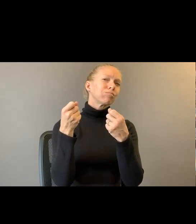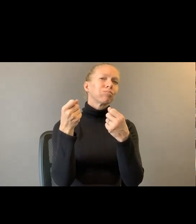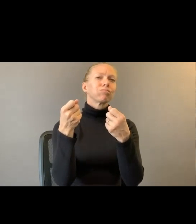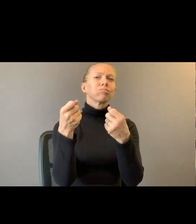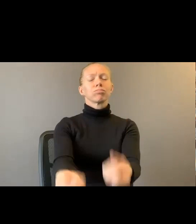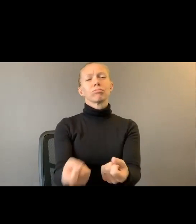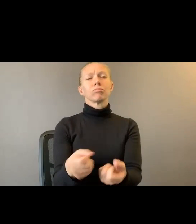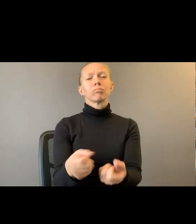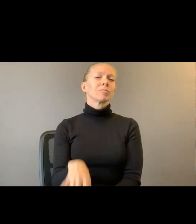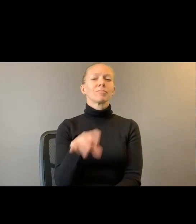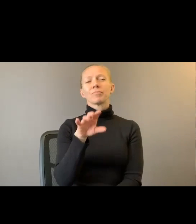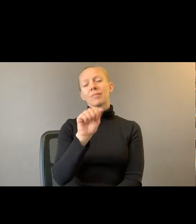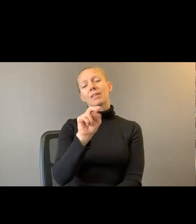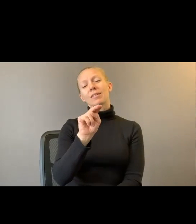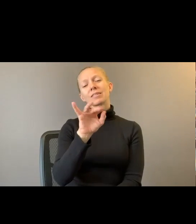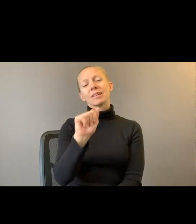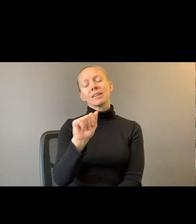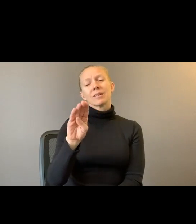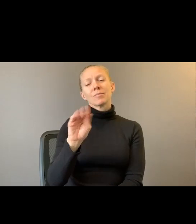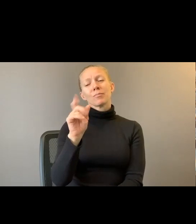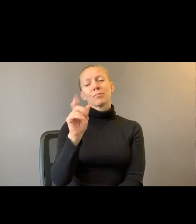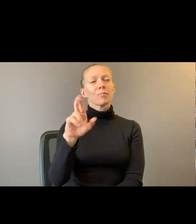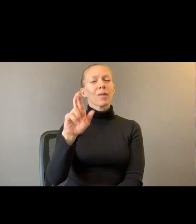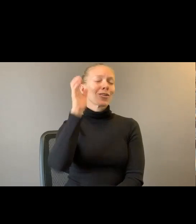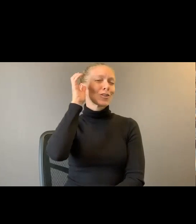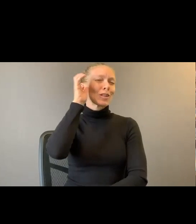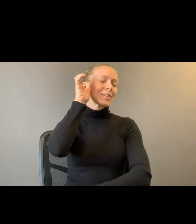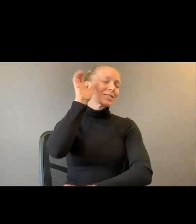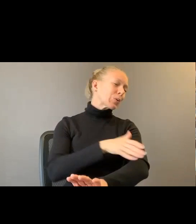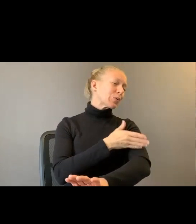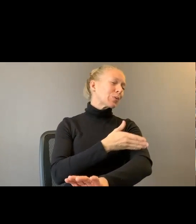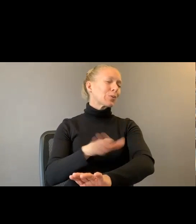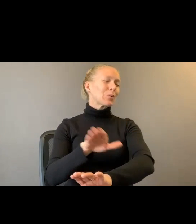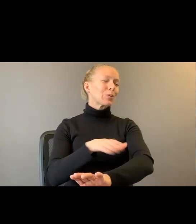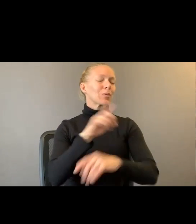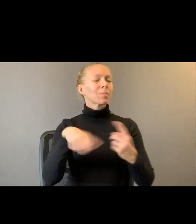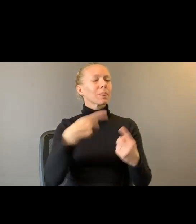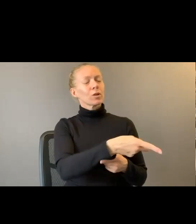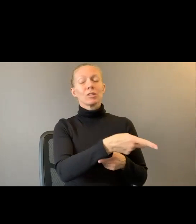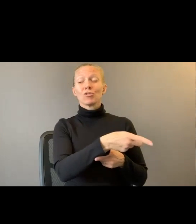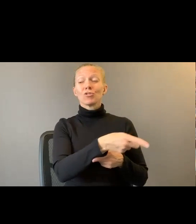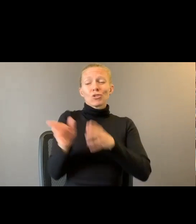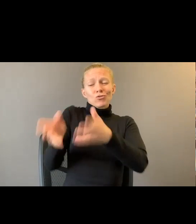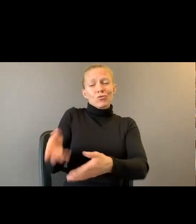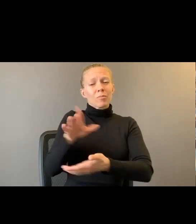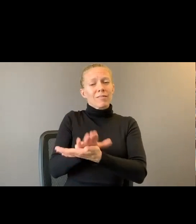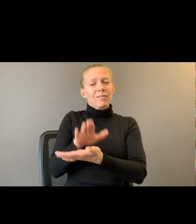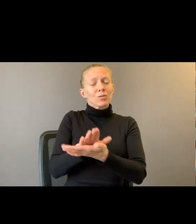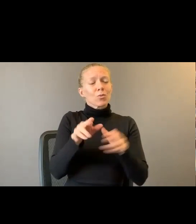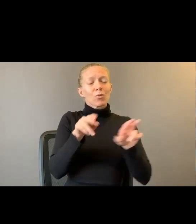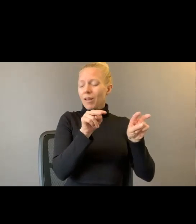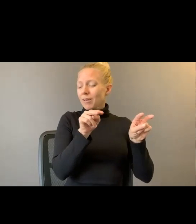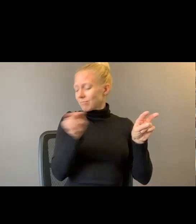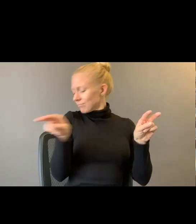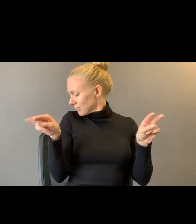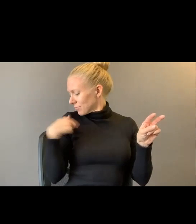that heartbreak. I must have refused her kiss at least once I drop off. At least once. She must have